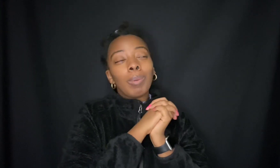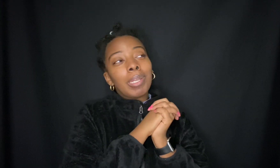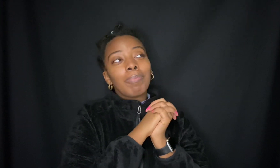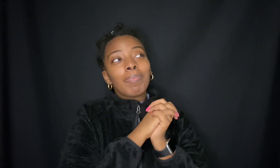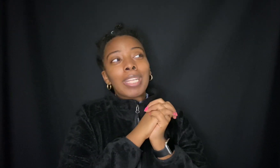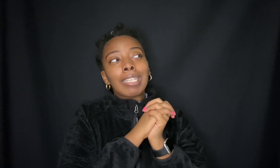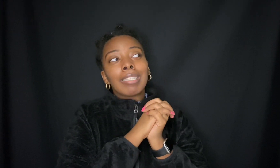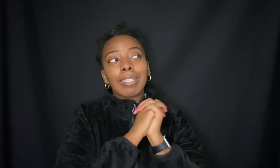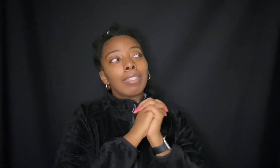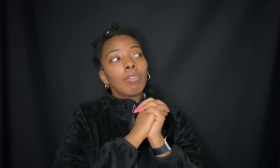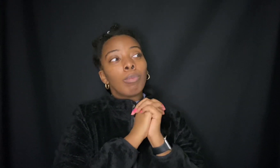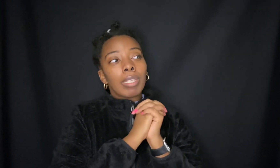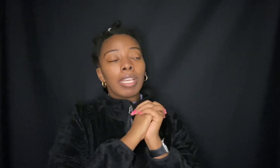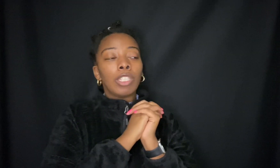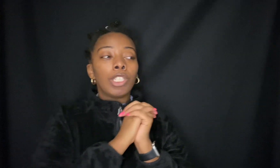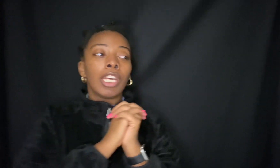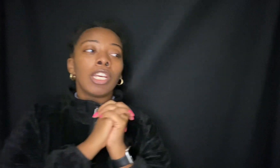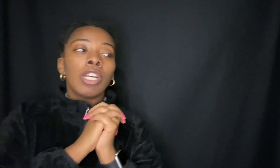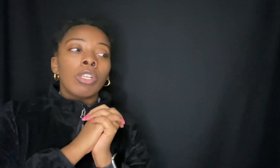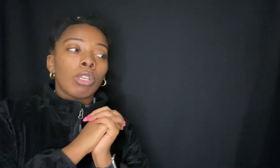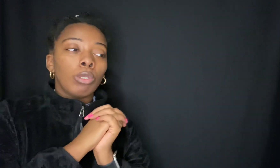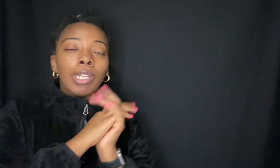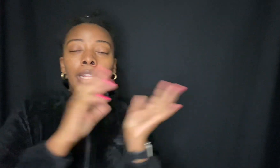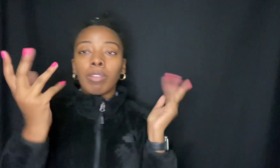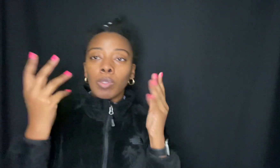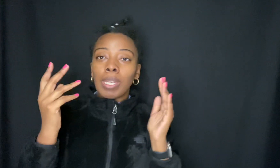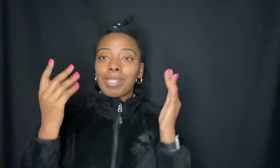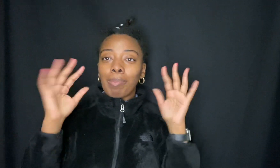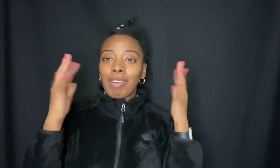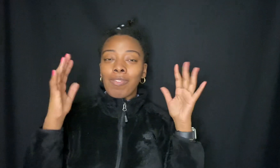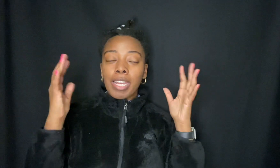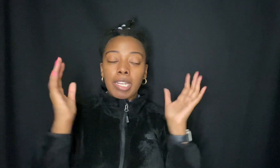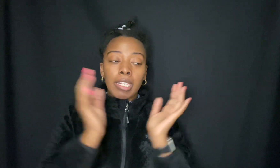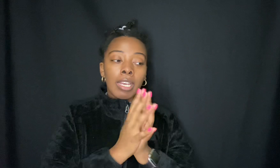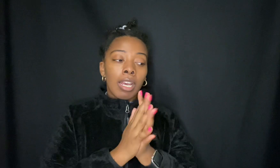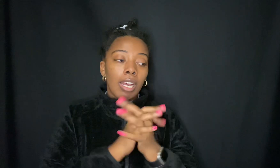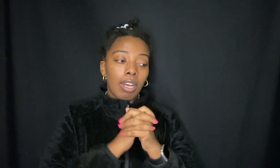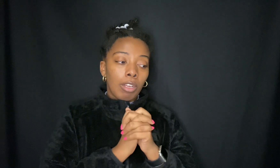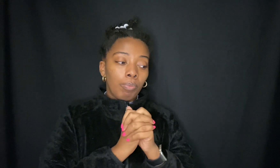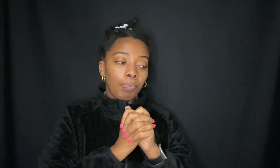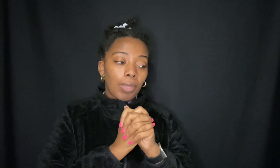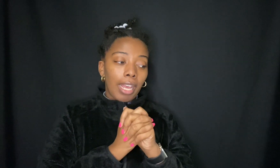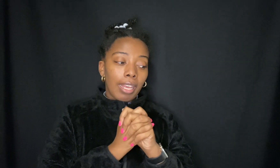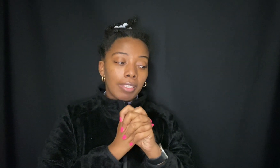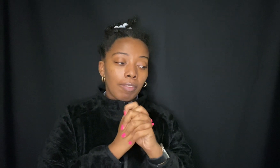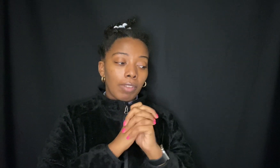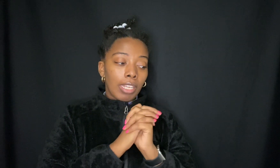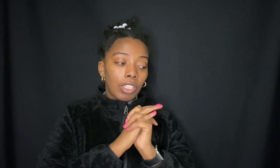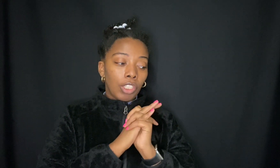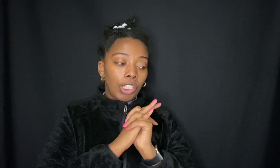what this living room looks like shit so shout out this week to my friend um stephanie she